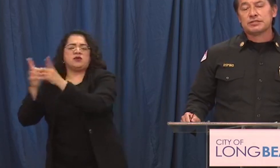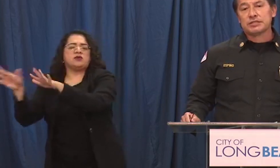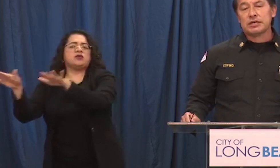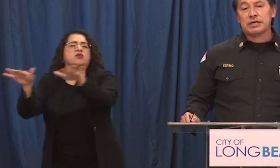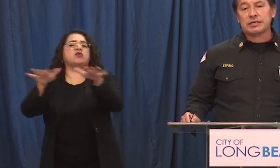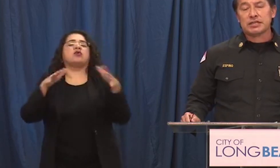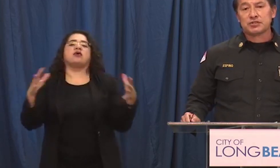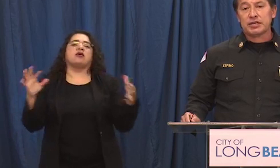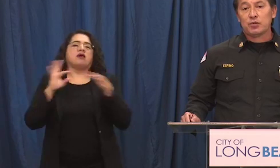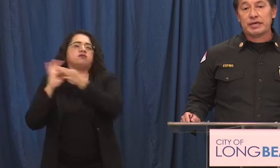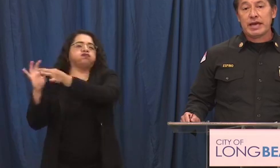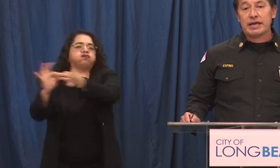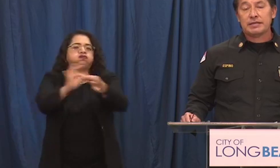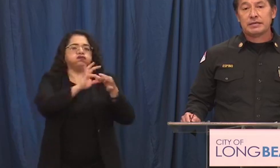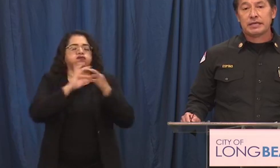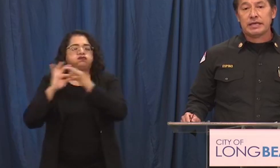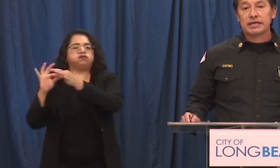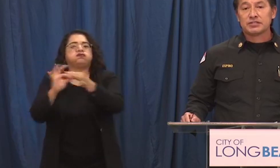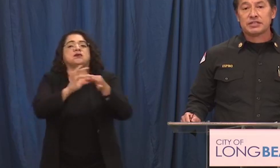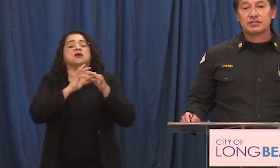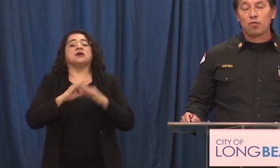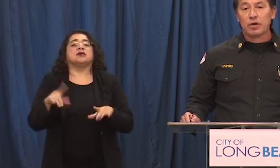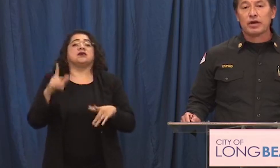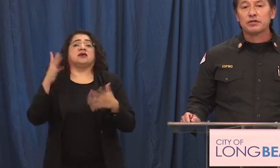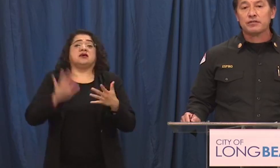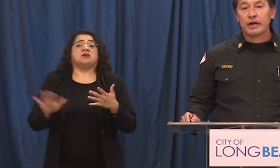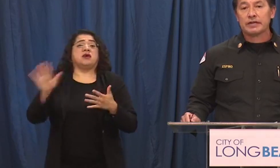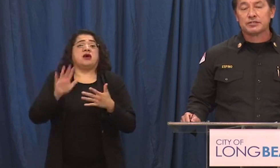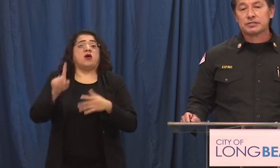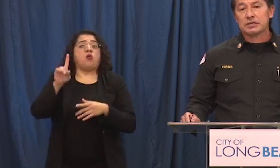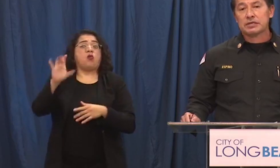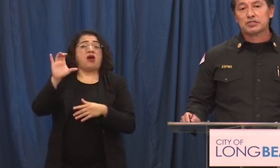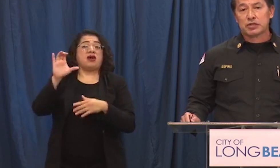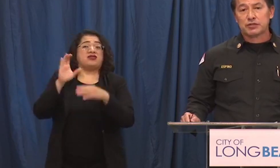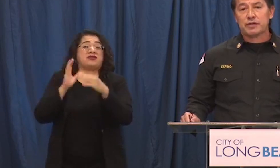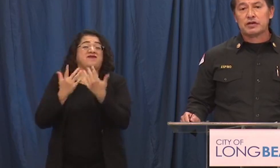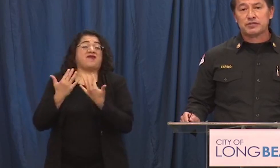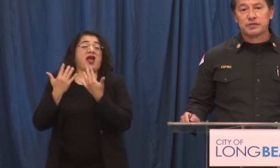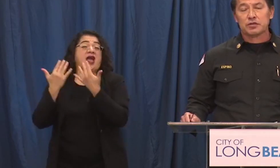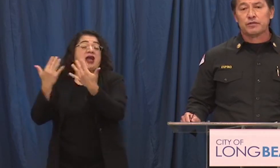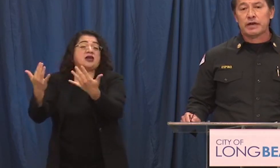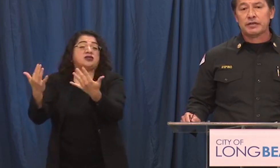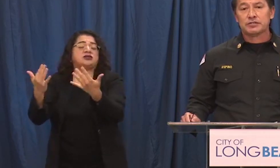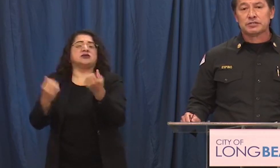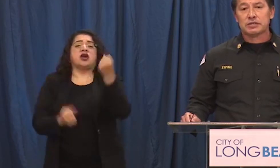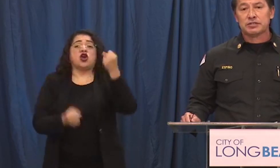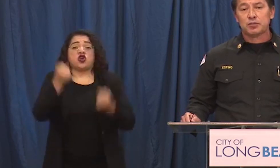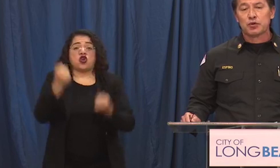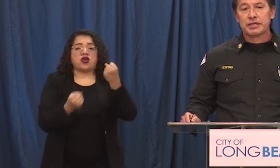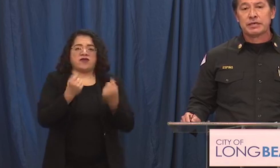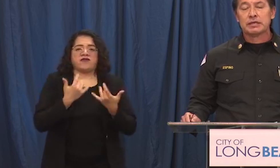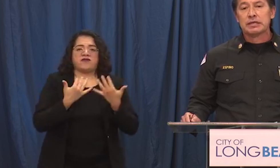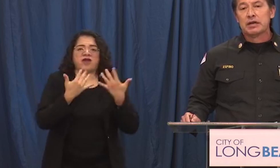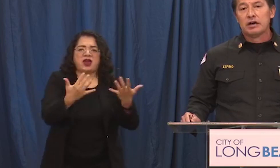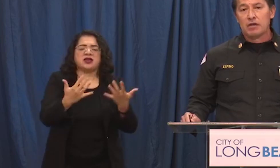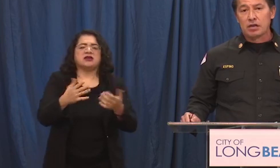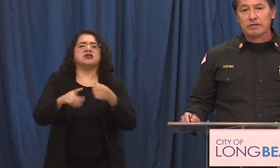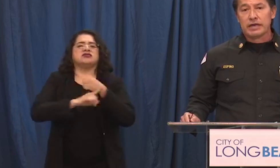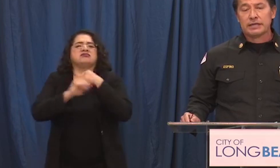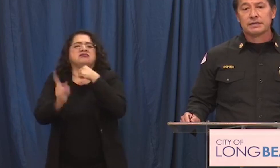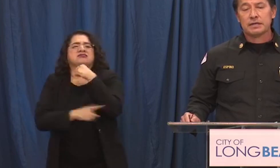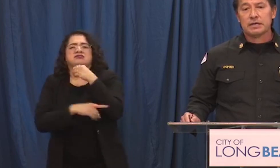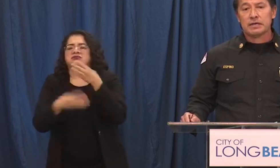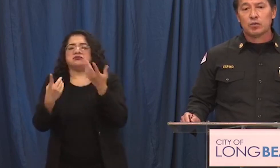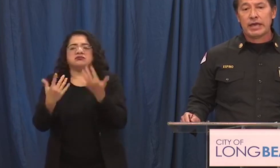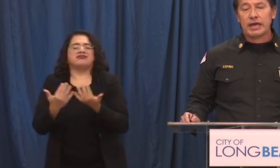department is uh yesterday we had in excess of 100 fires uh structure fires vehicle fires debris of